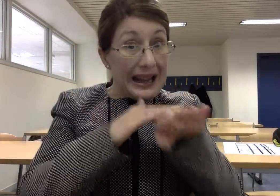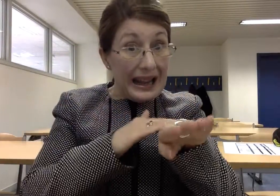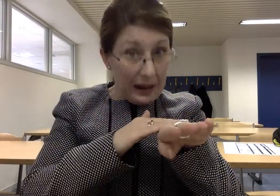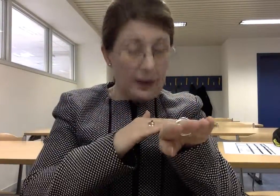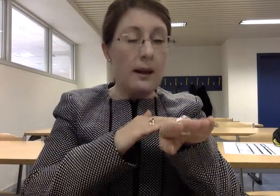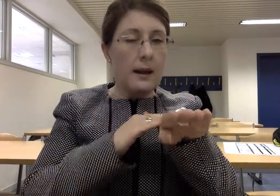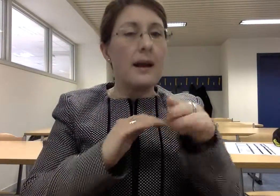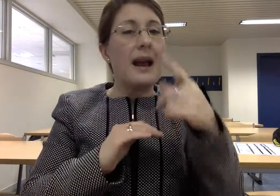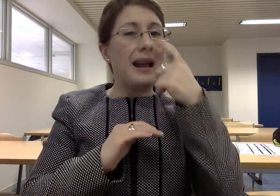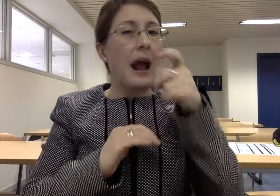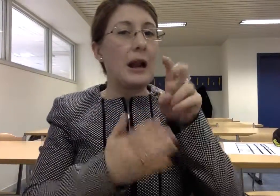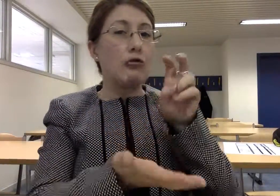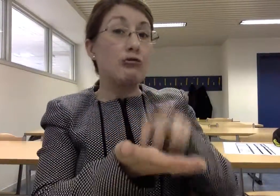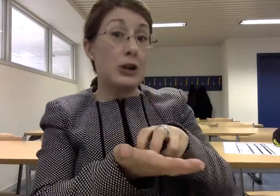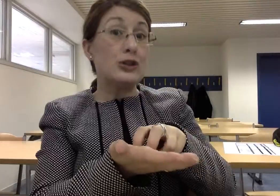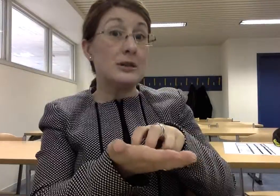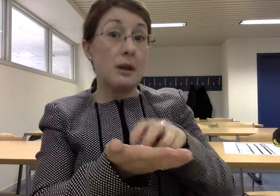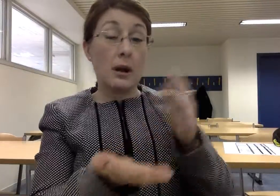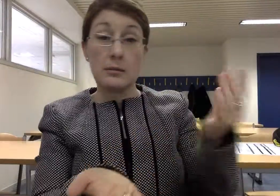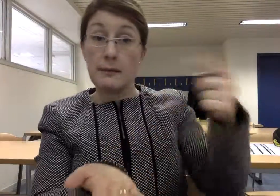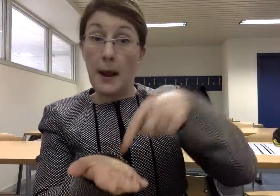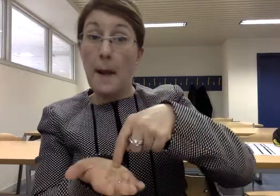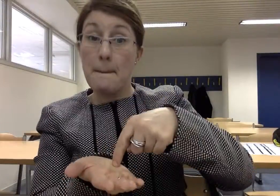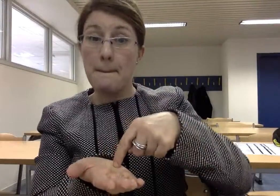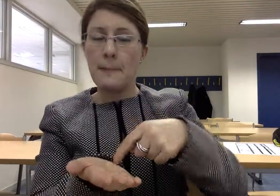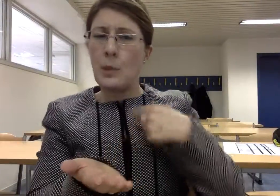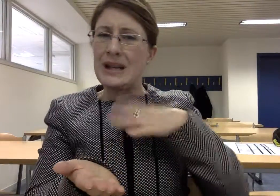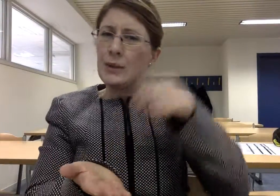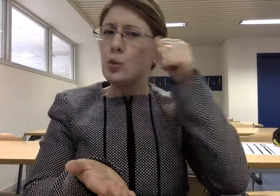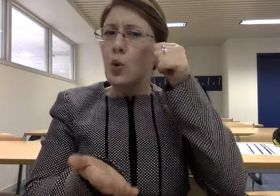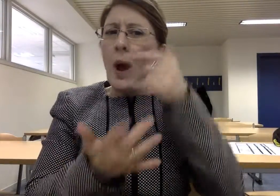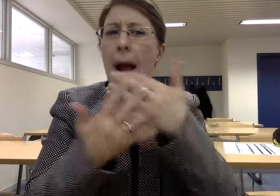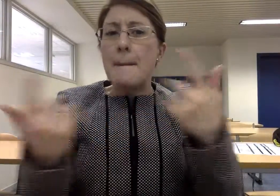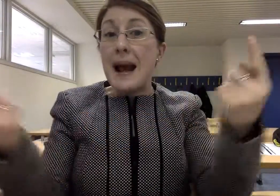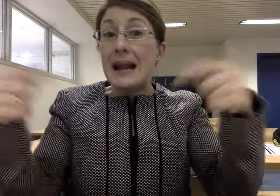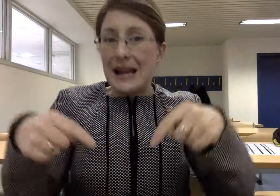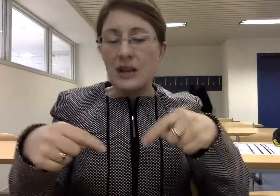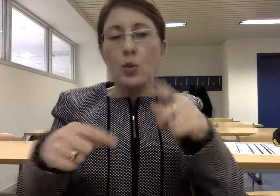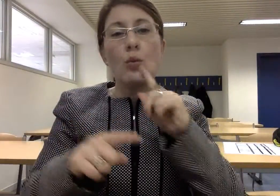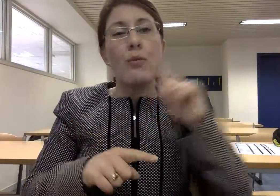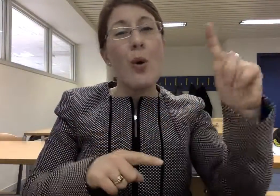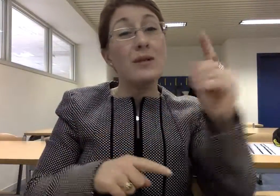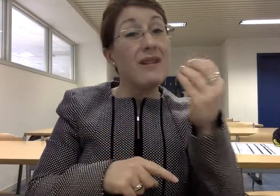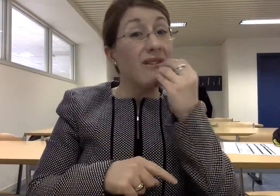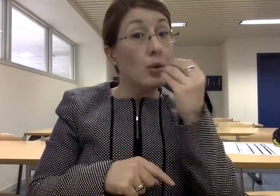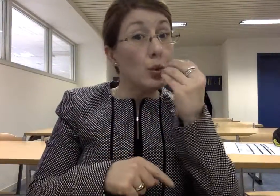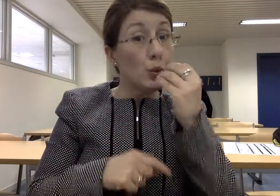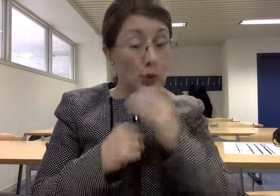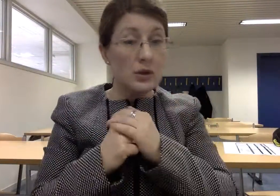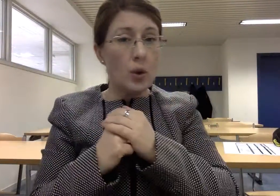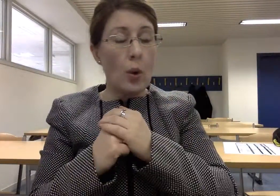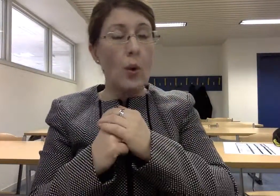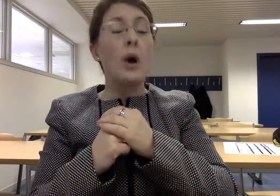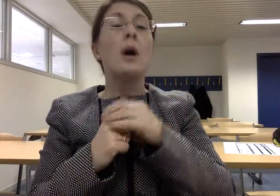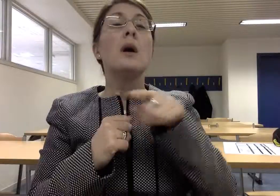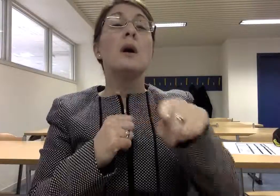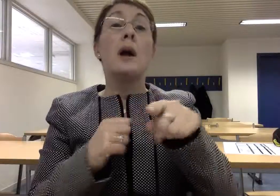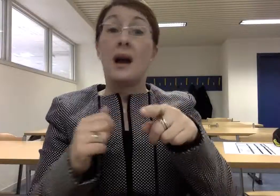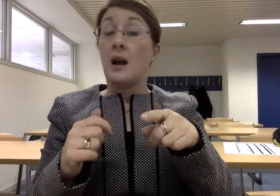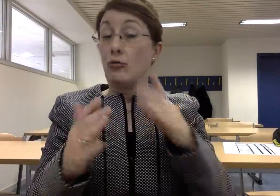the slides for sign languages so should i send you an overview with our clip so that you can say okay maybe we